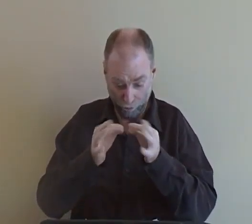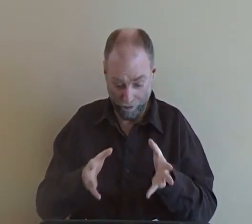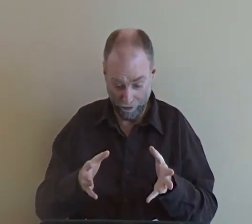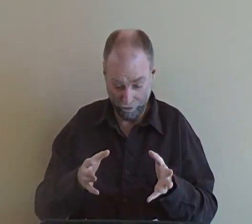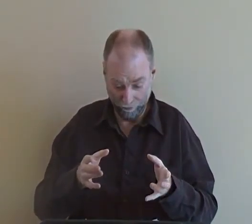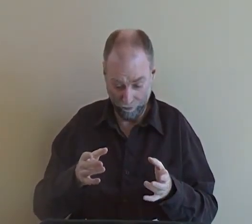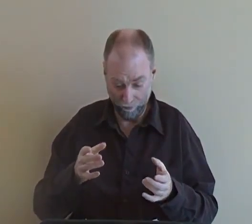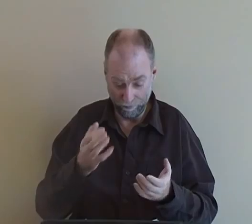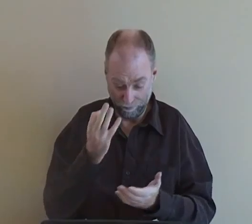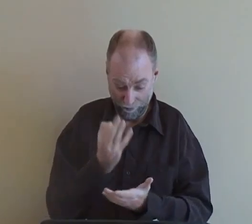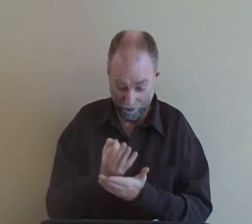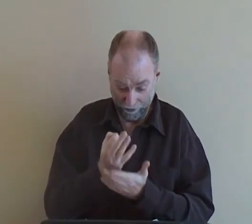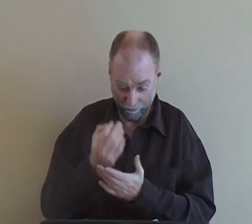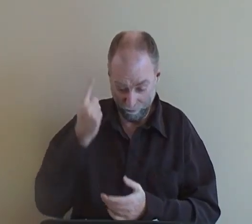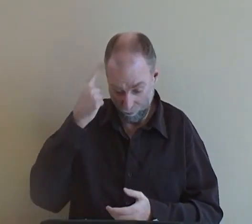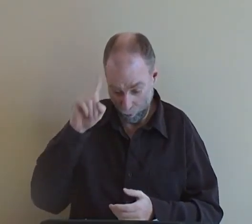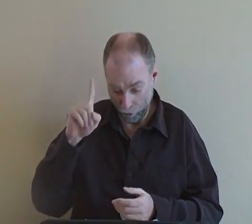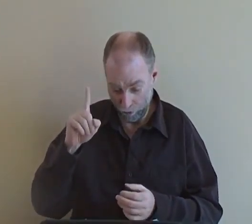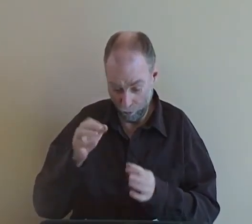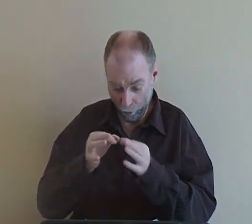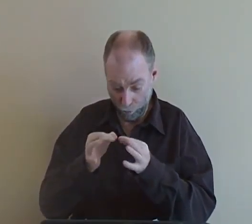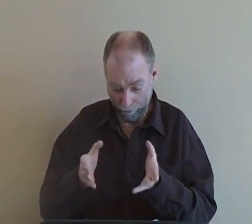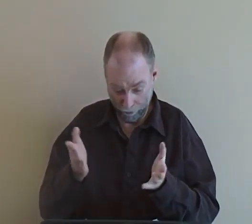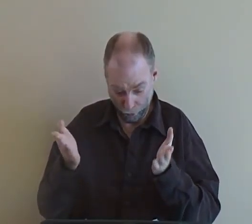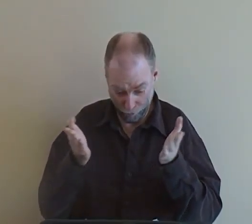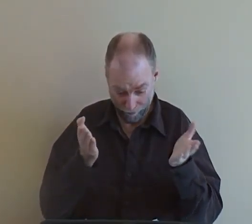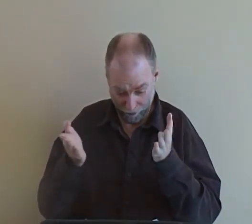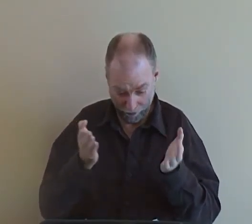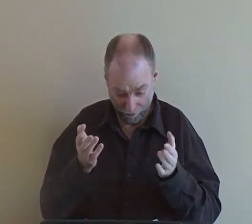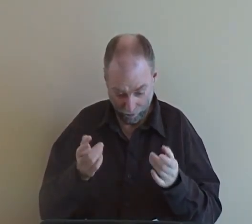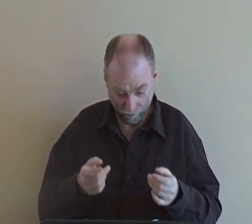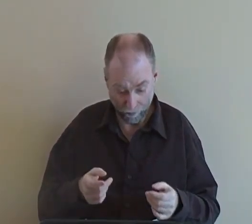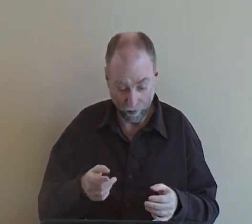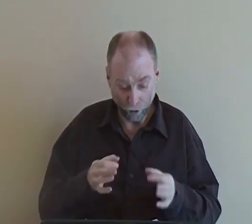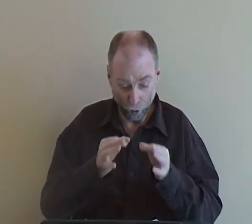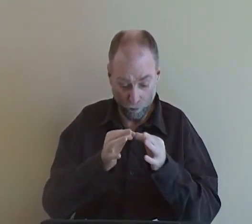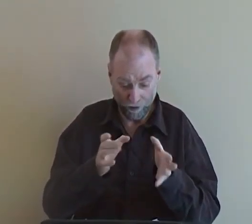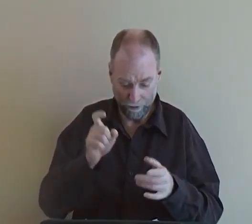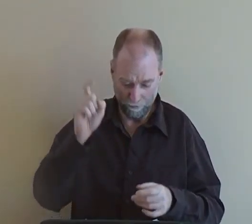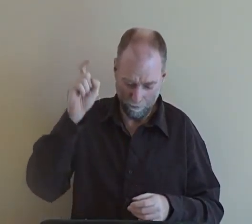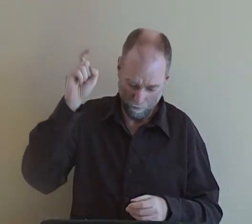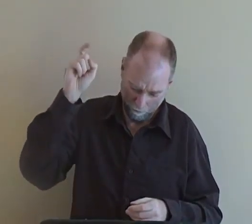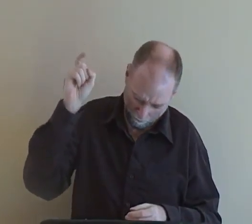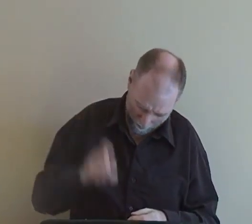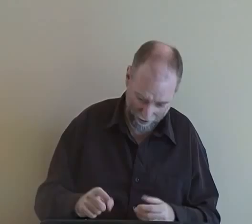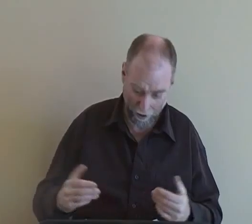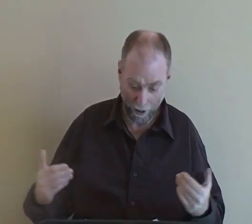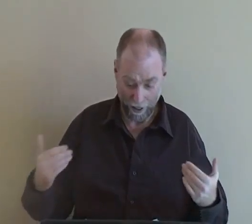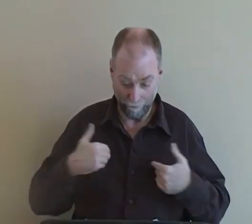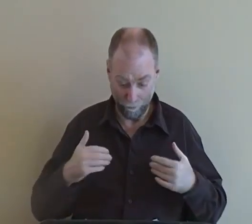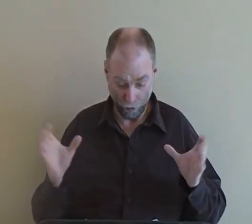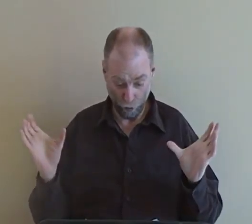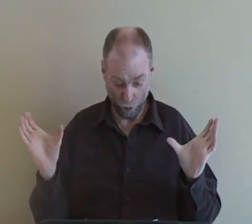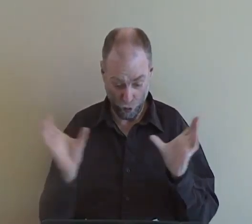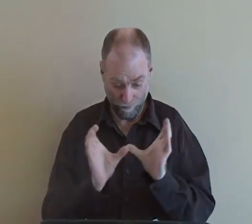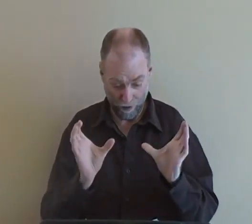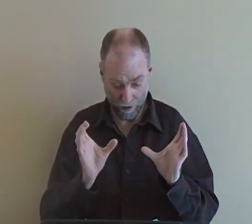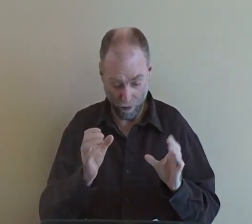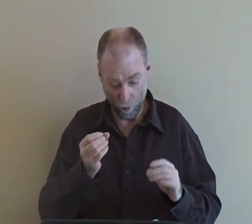to offer interpreter services and funding to provide the services. Interpreters must be